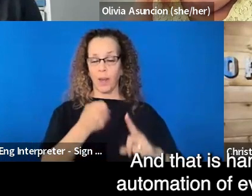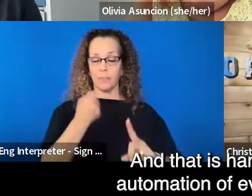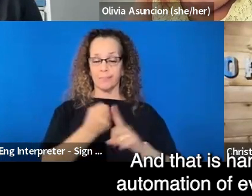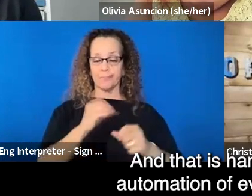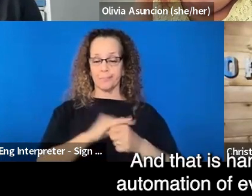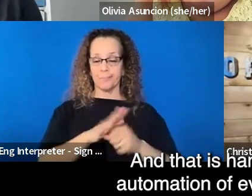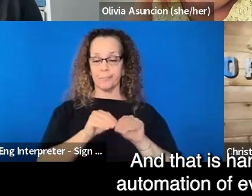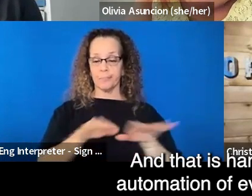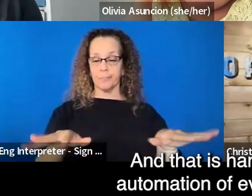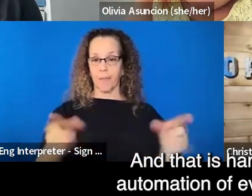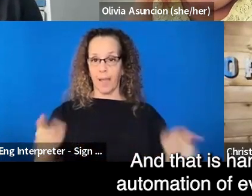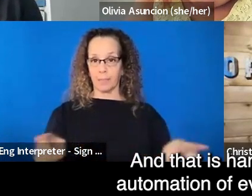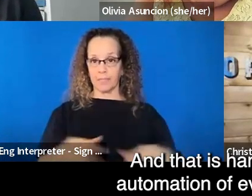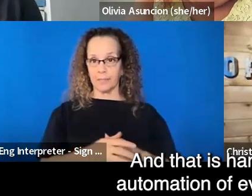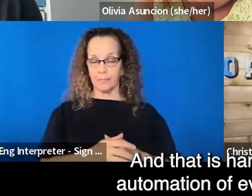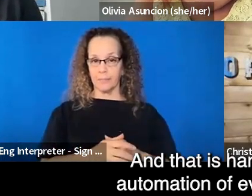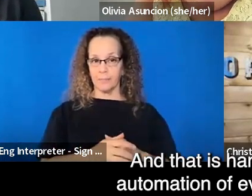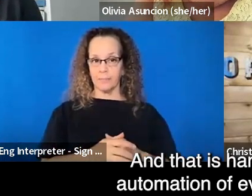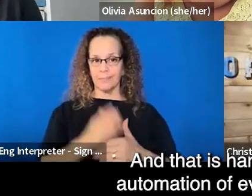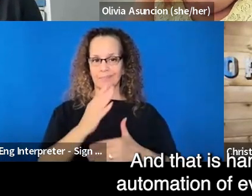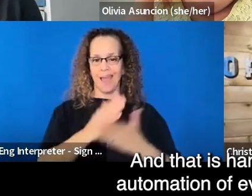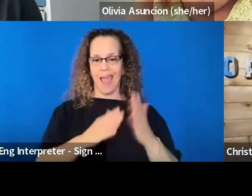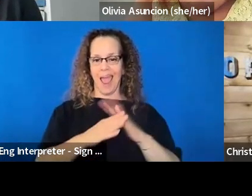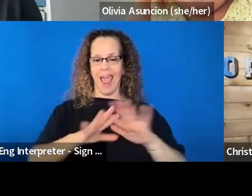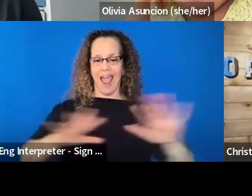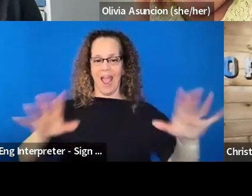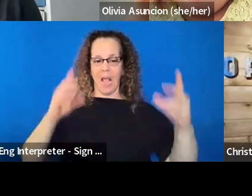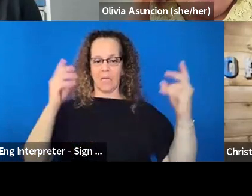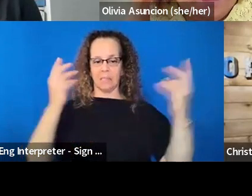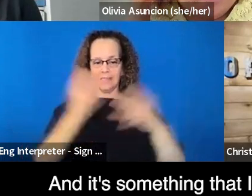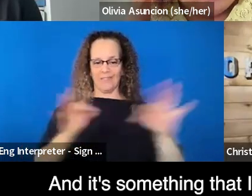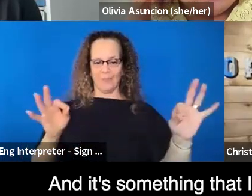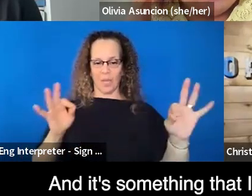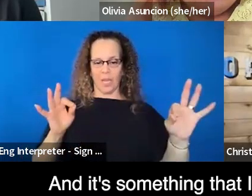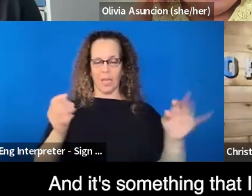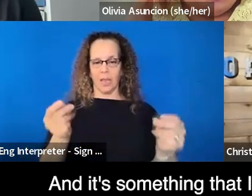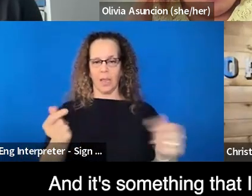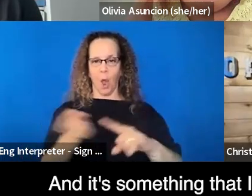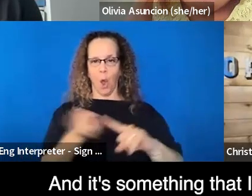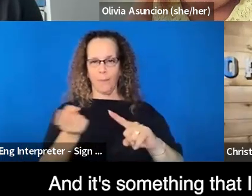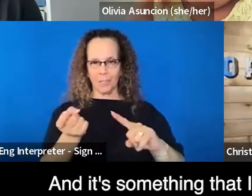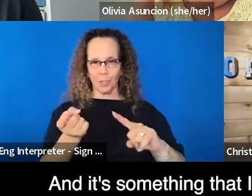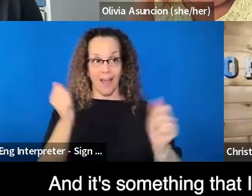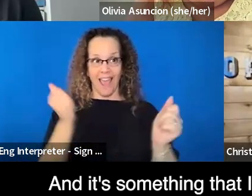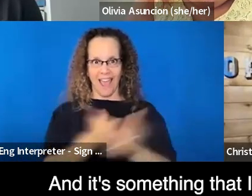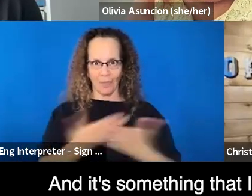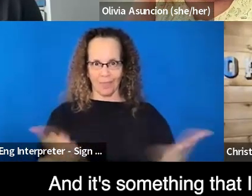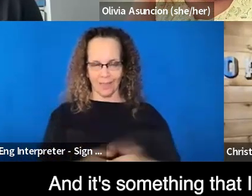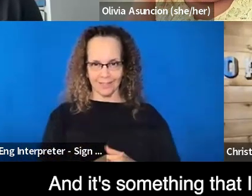is, uh, hands-free automation of everything. Um, and it's something that I hope to